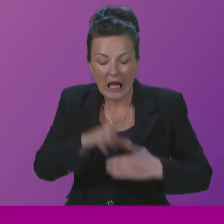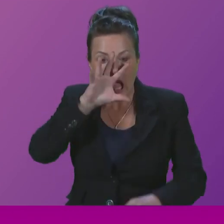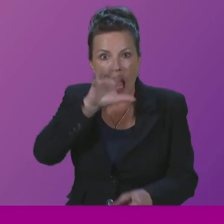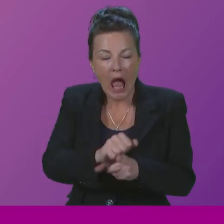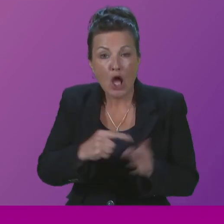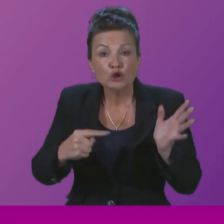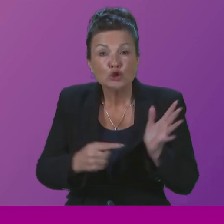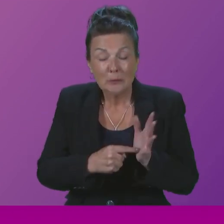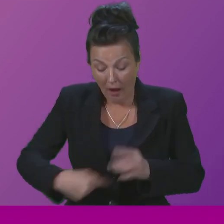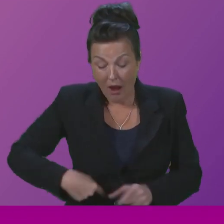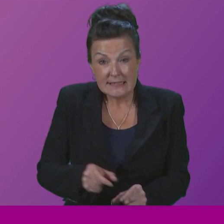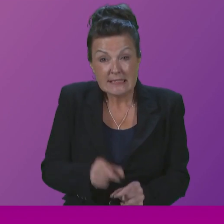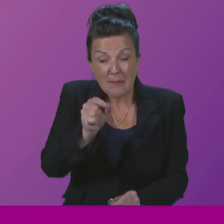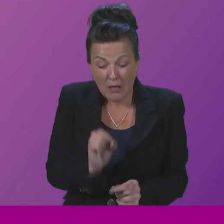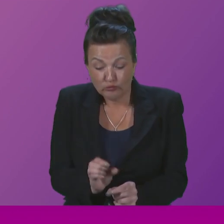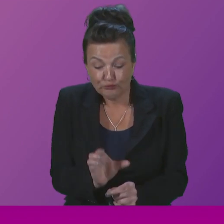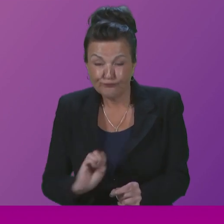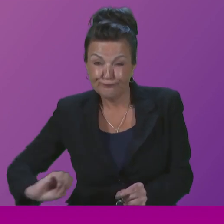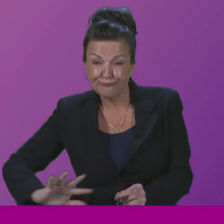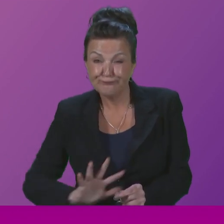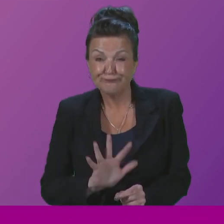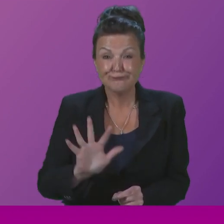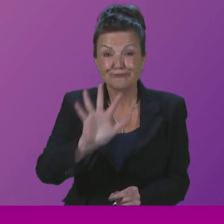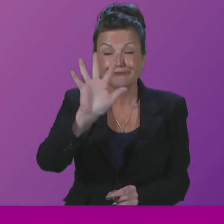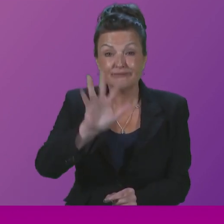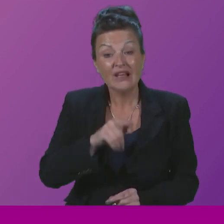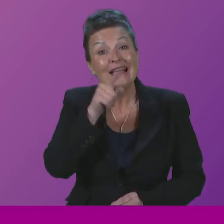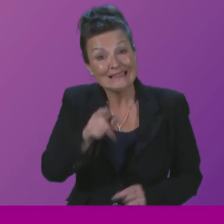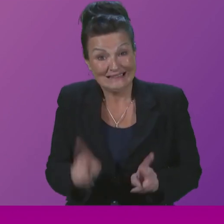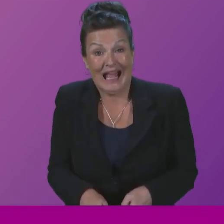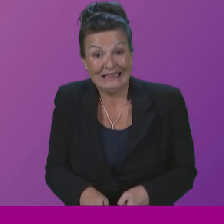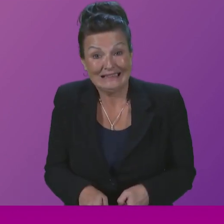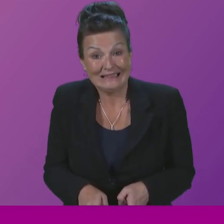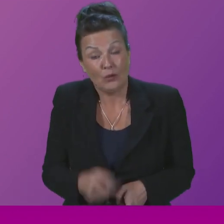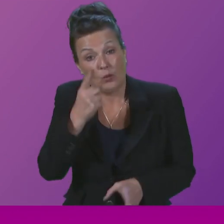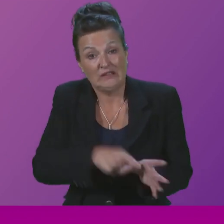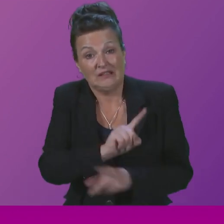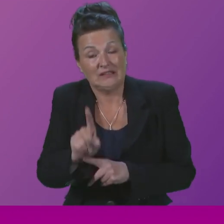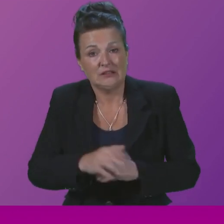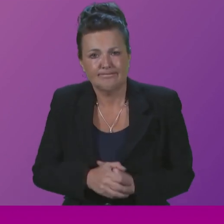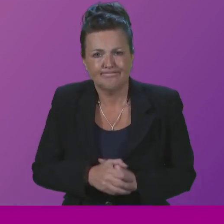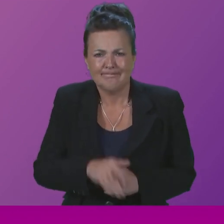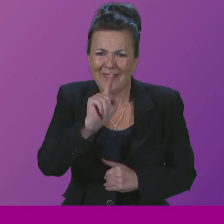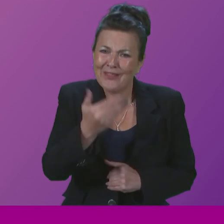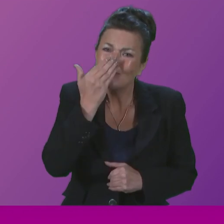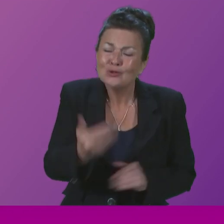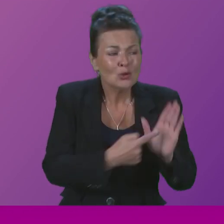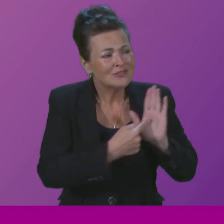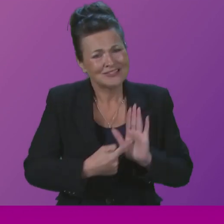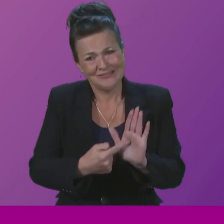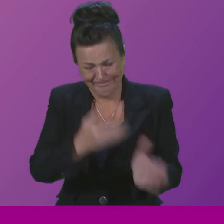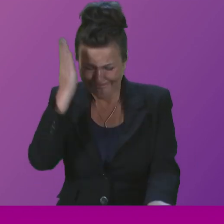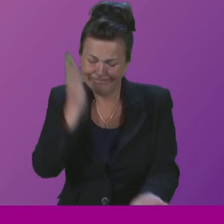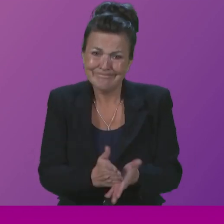He died a year after first seeking help from the NHS. This demonstrates a systemic failure